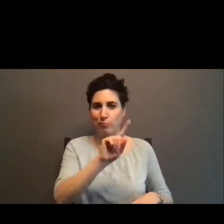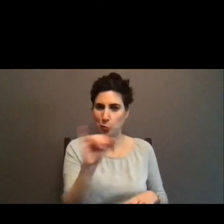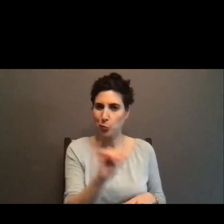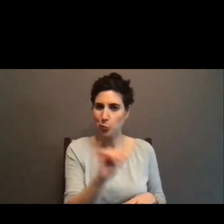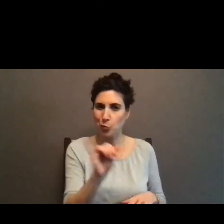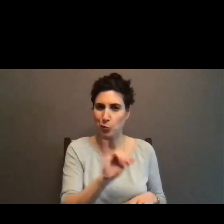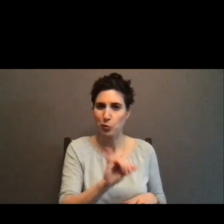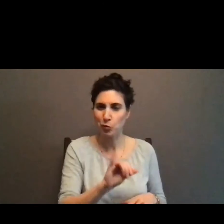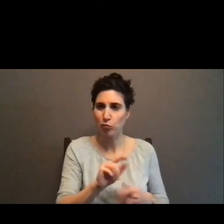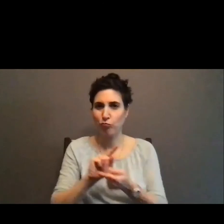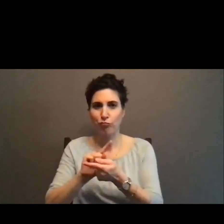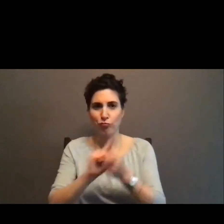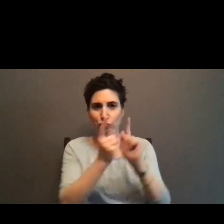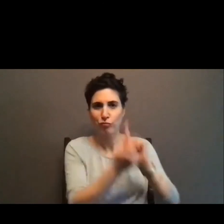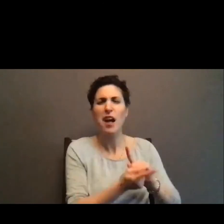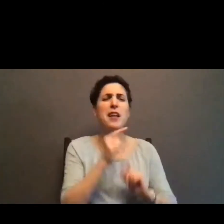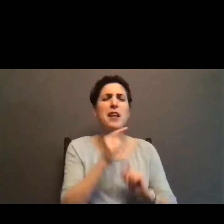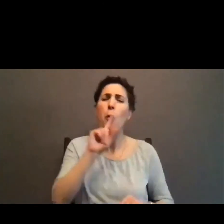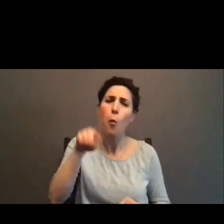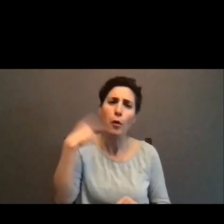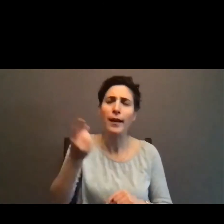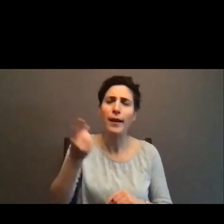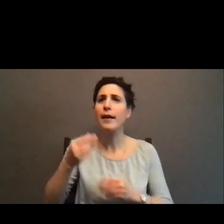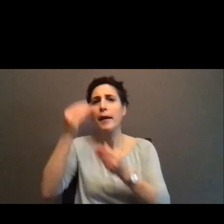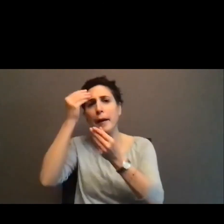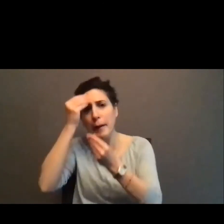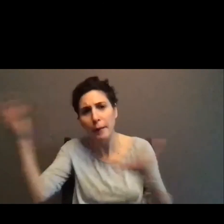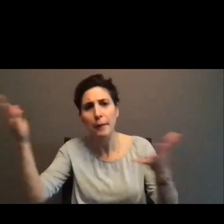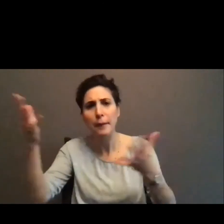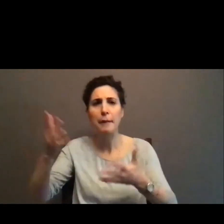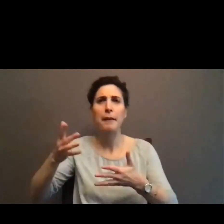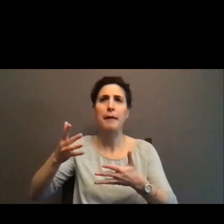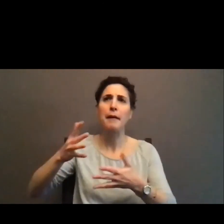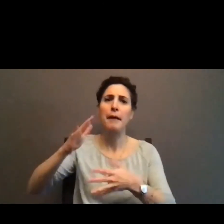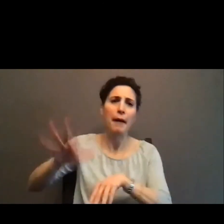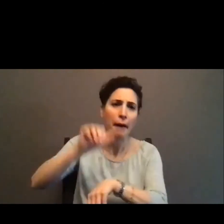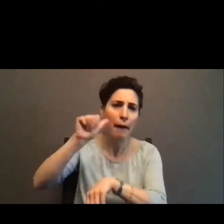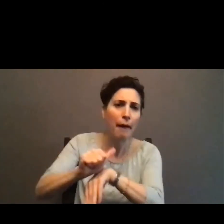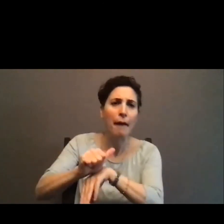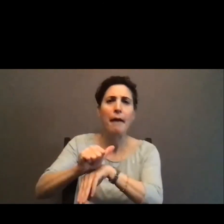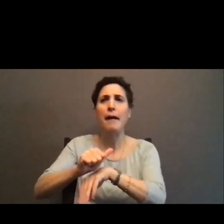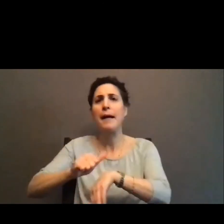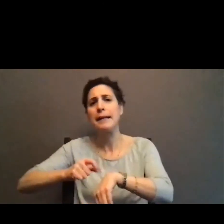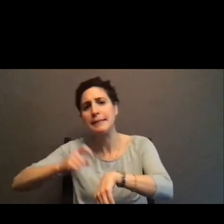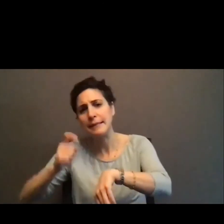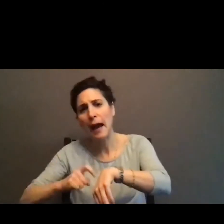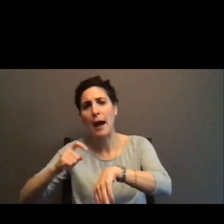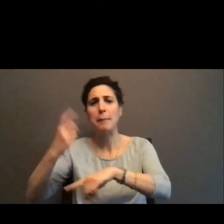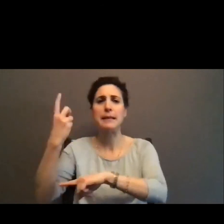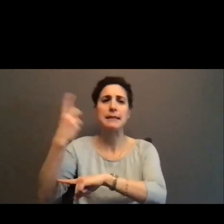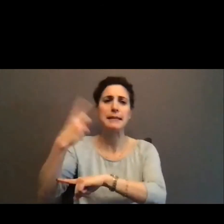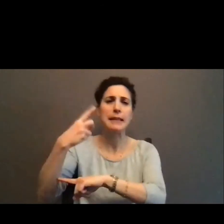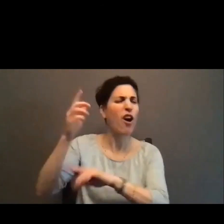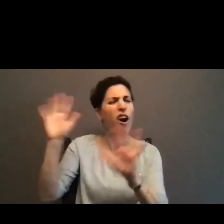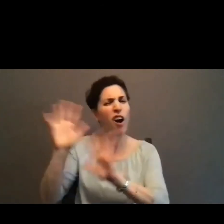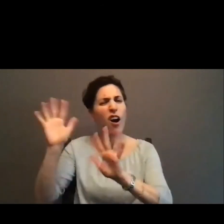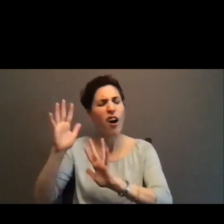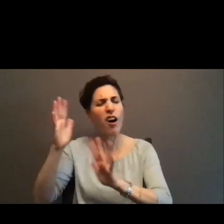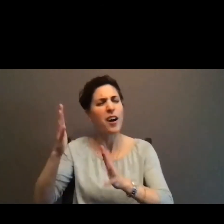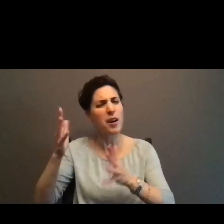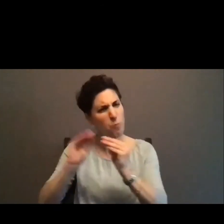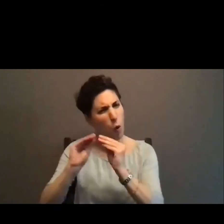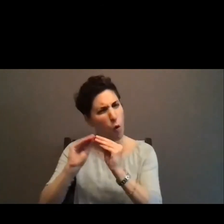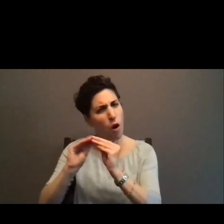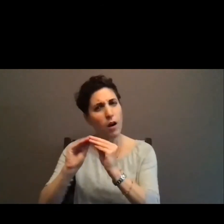like, announcements and things like that, but things like, say, on the Tangled website, I have an